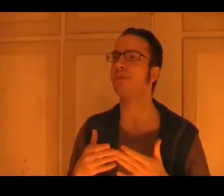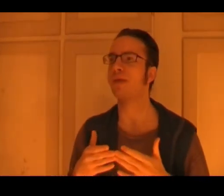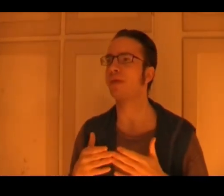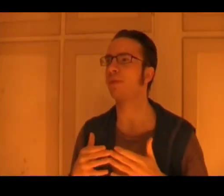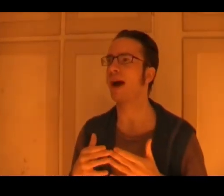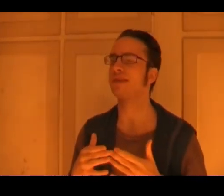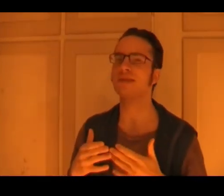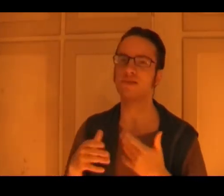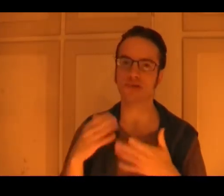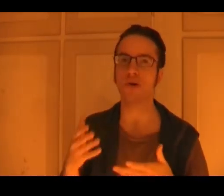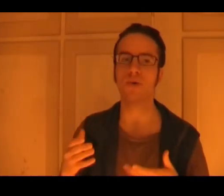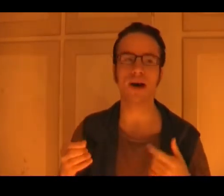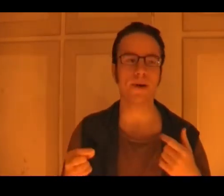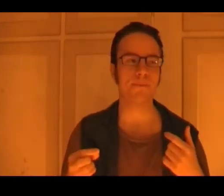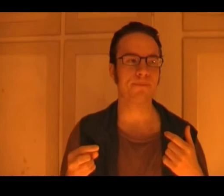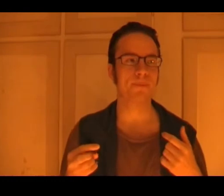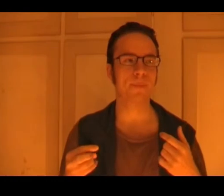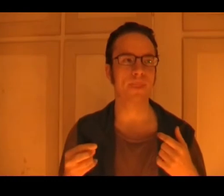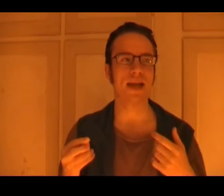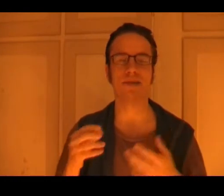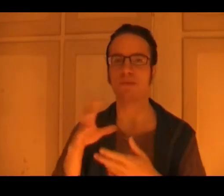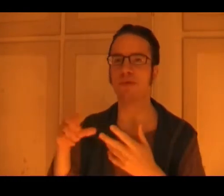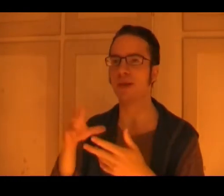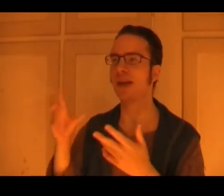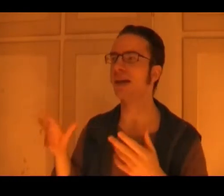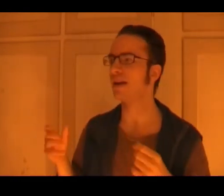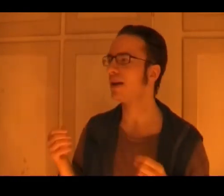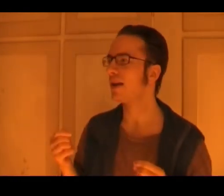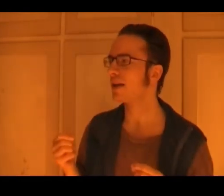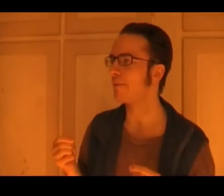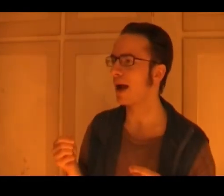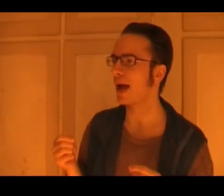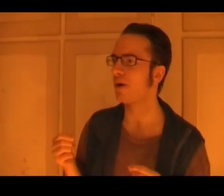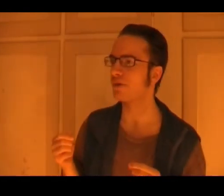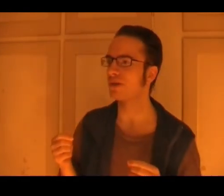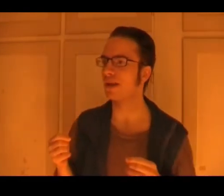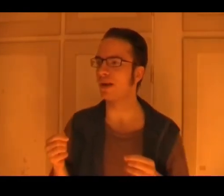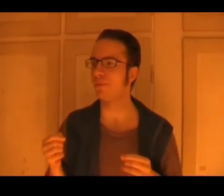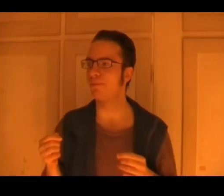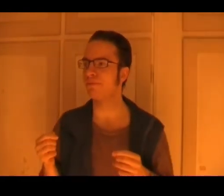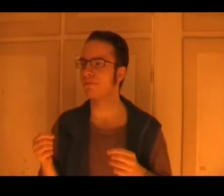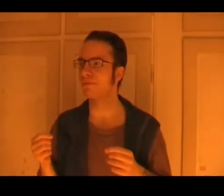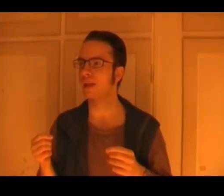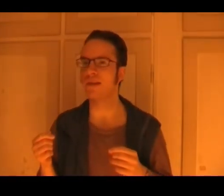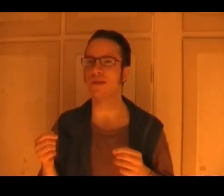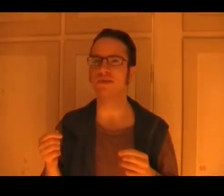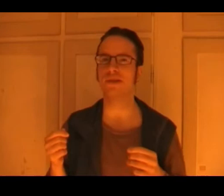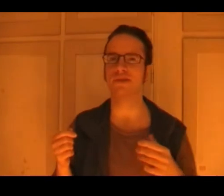month passes or so, um, and before they can get back out, um, and then there's this